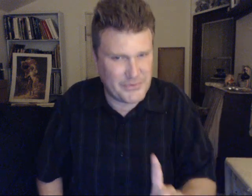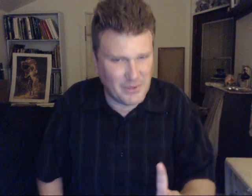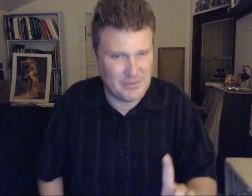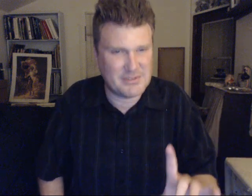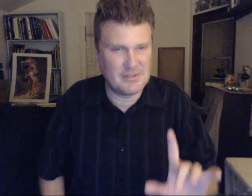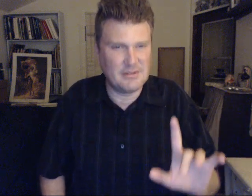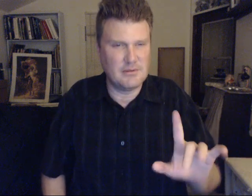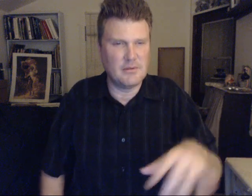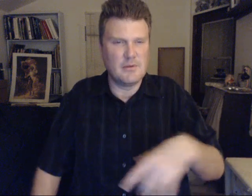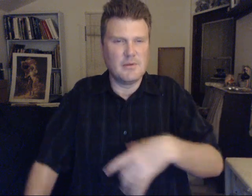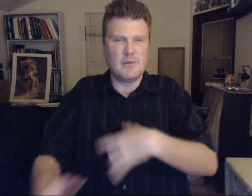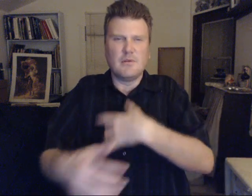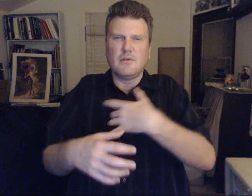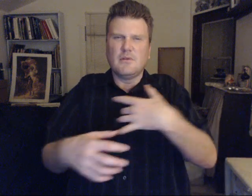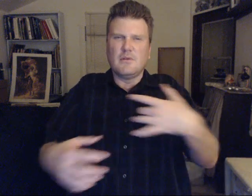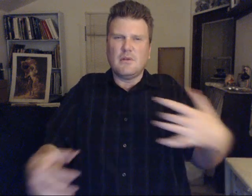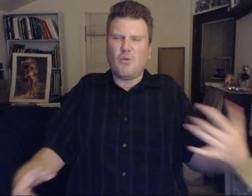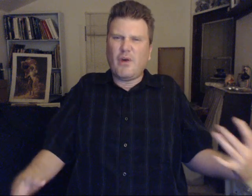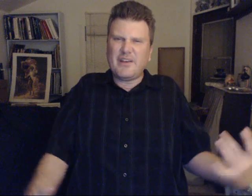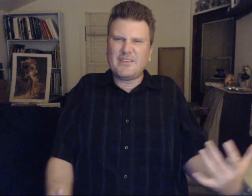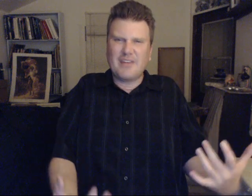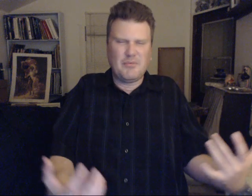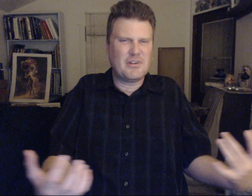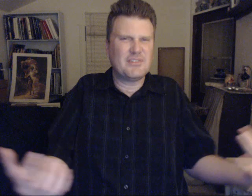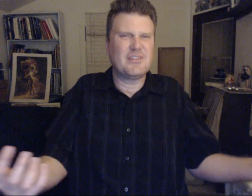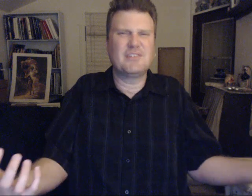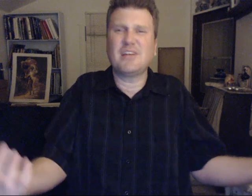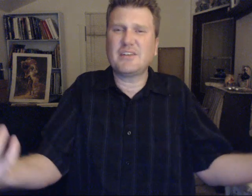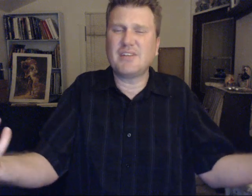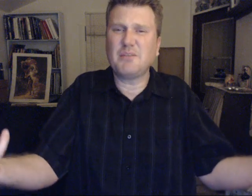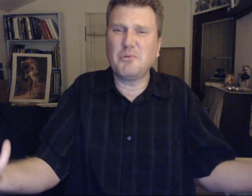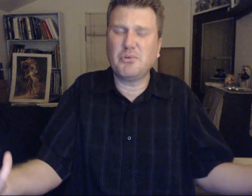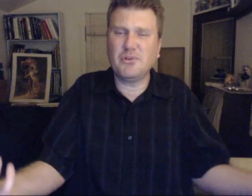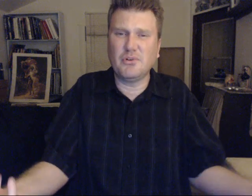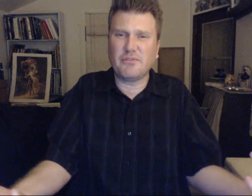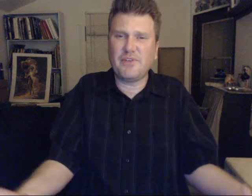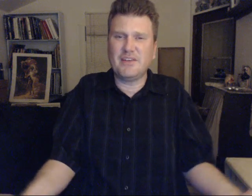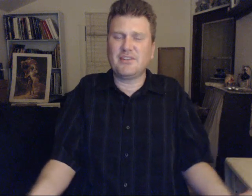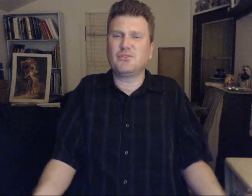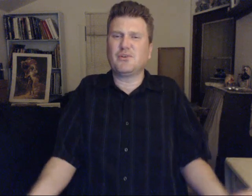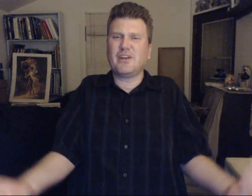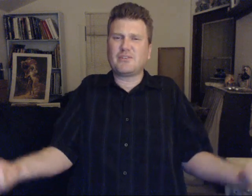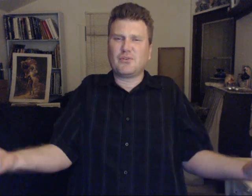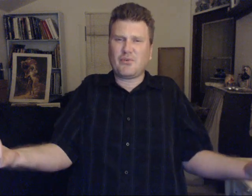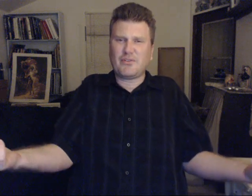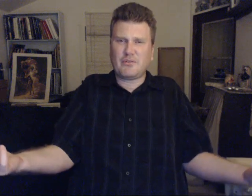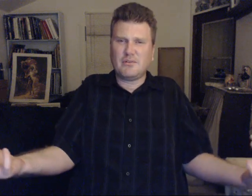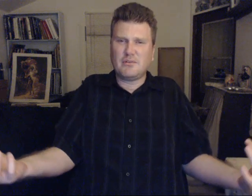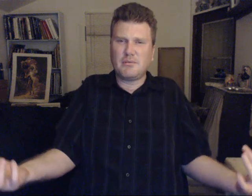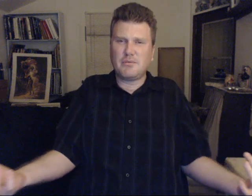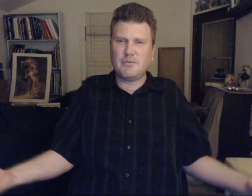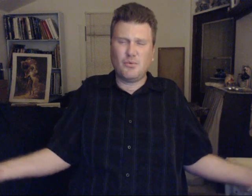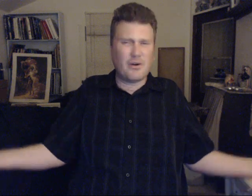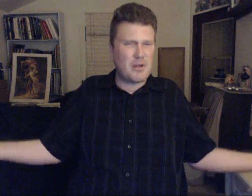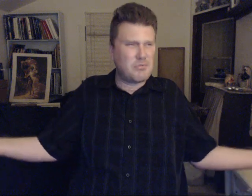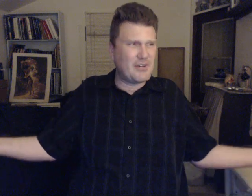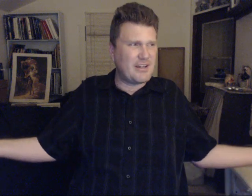don't. And why is that? Because it has not been put in your face. That you are an extraterrestrial. You are on a planet.